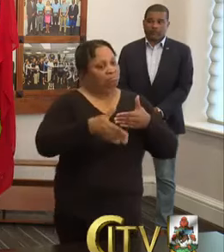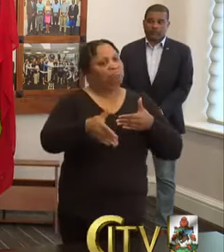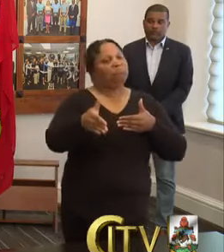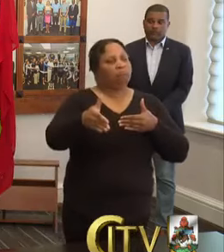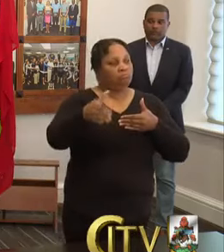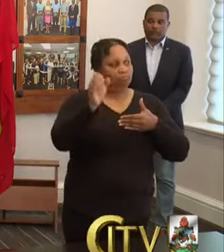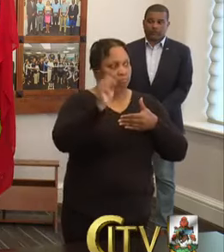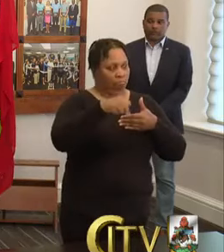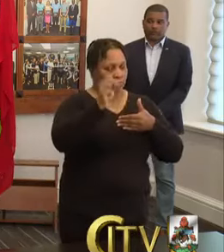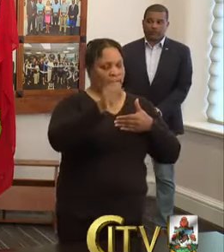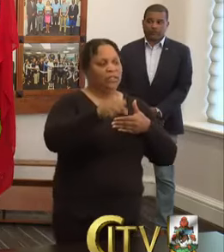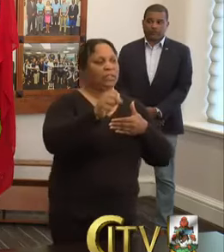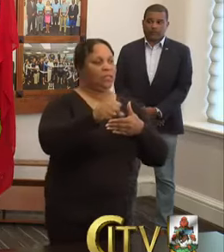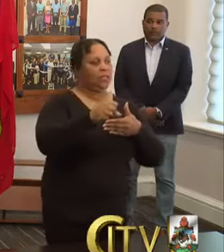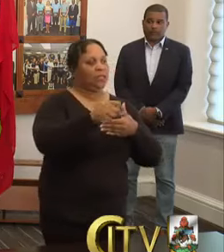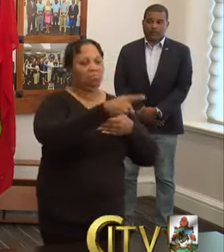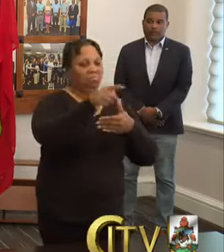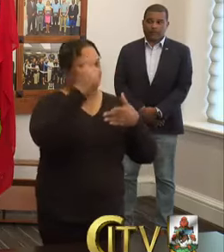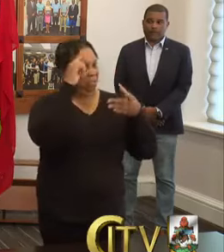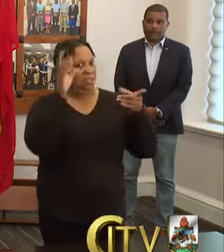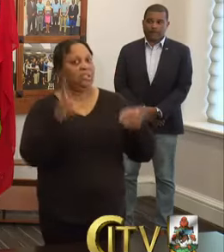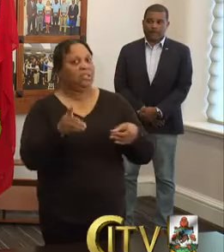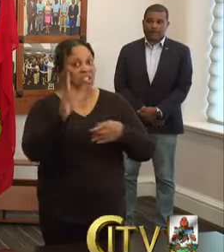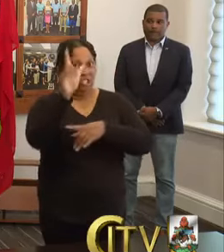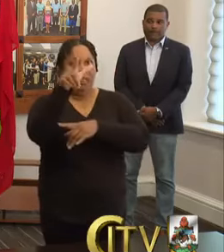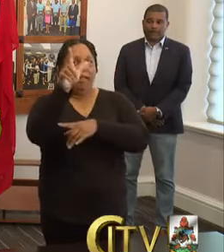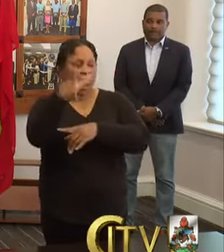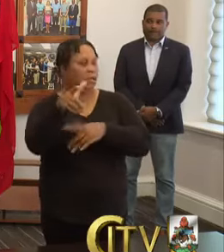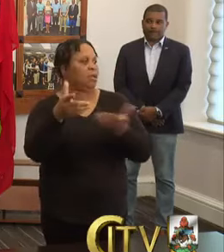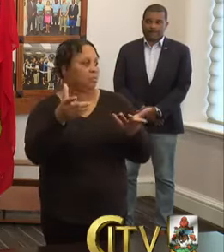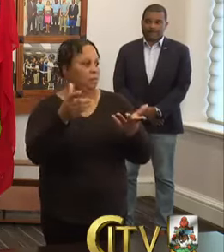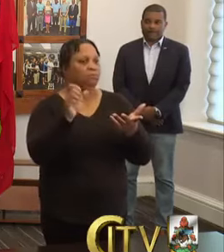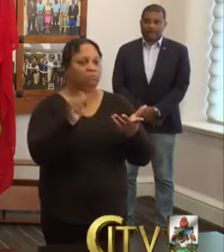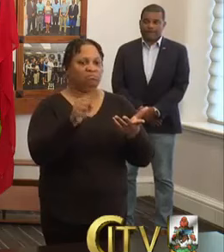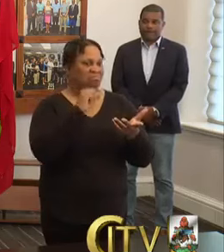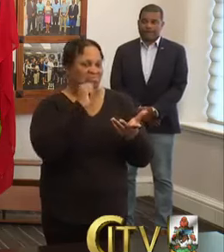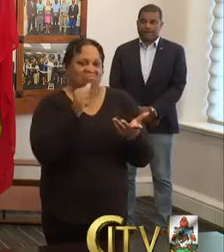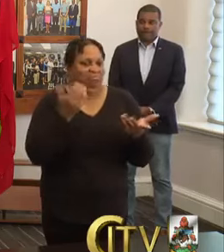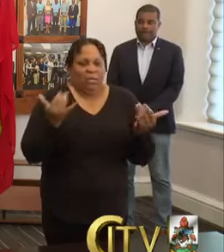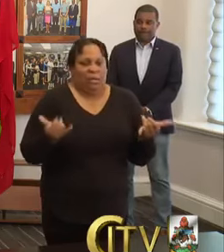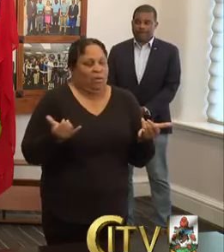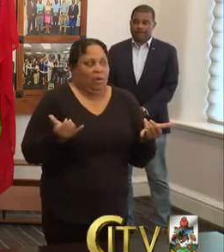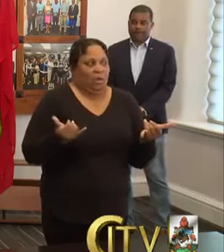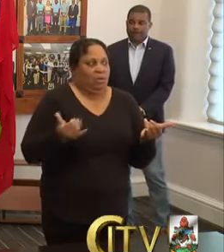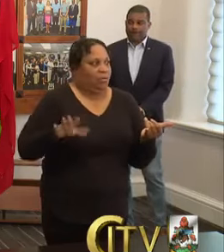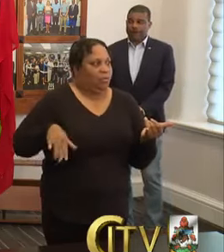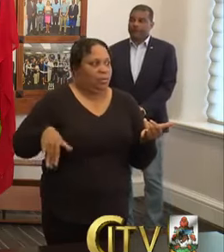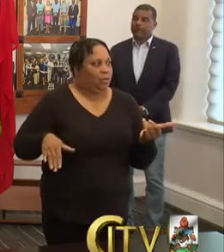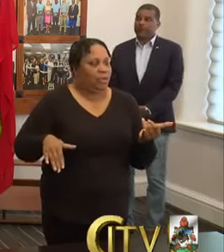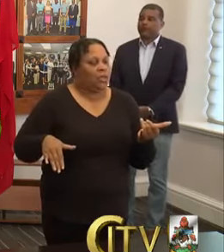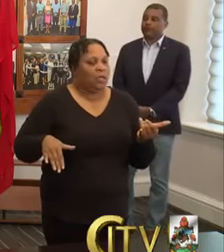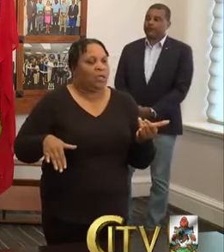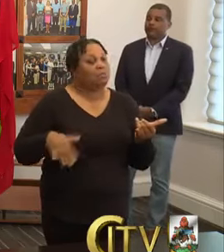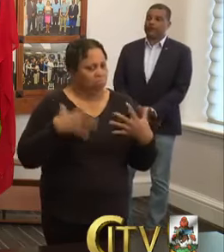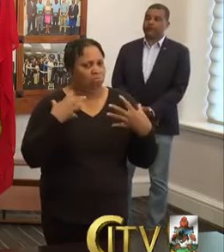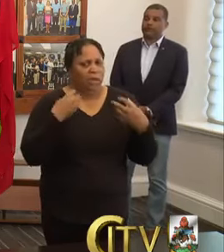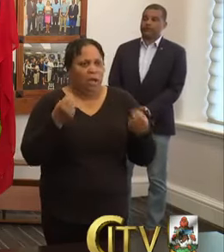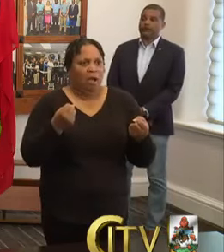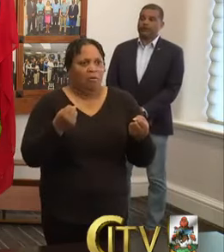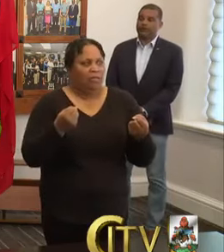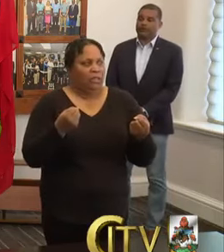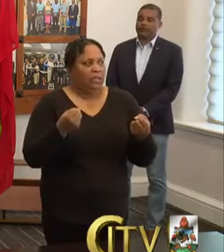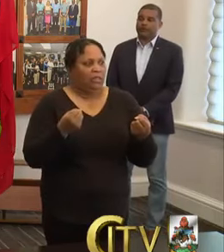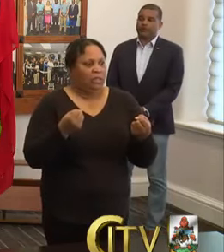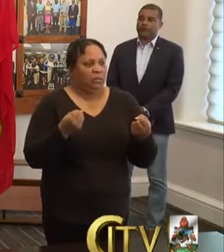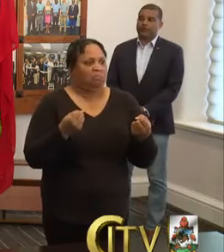will make, uh, those, uh, decisions at that point in time. We are not at that point in time yet. Um, we are confident that we have,